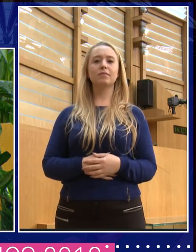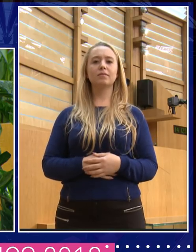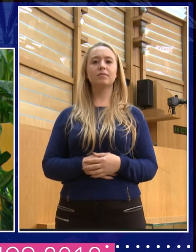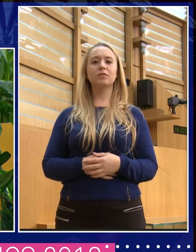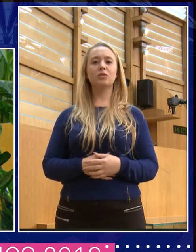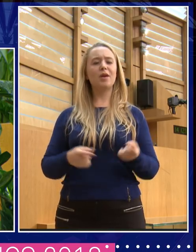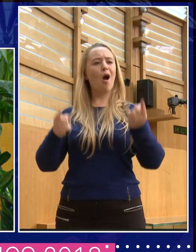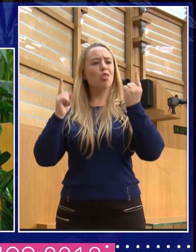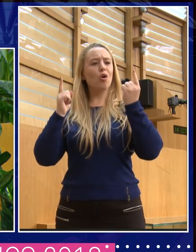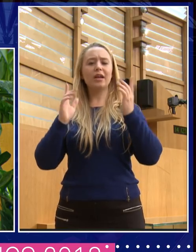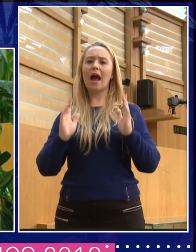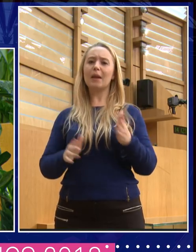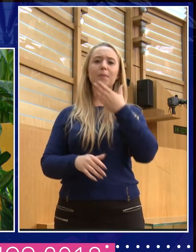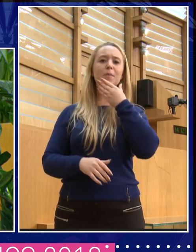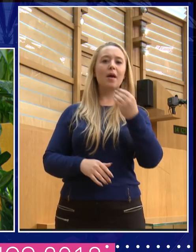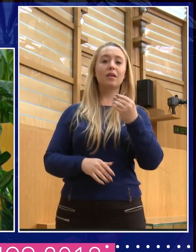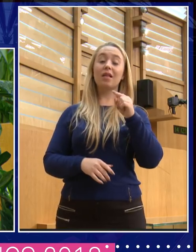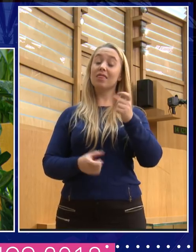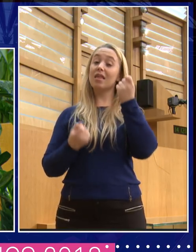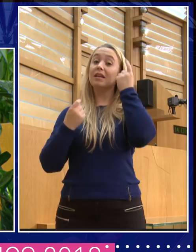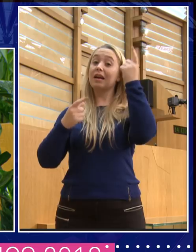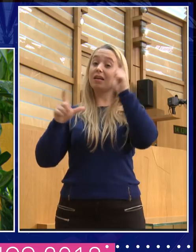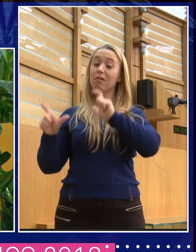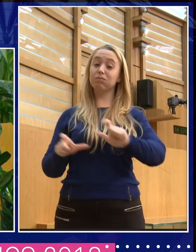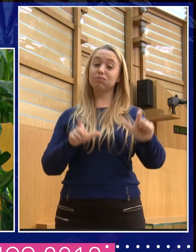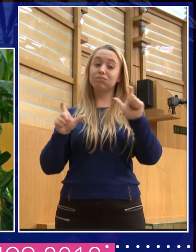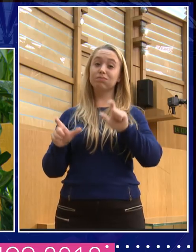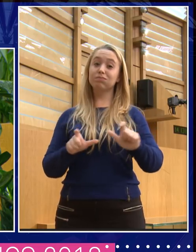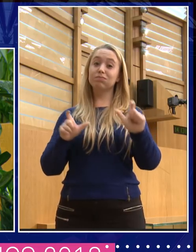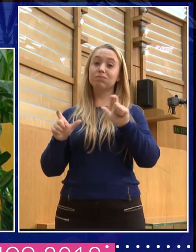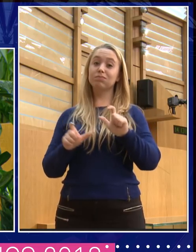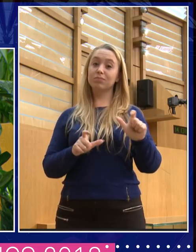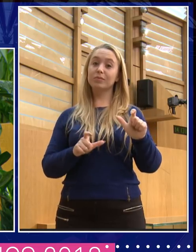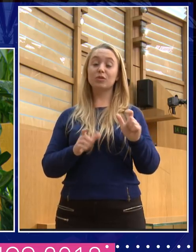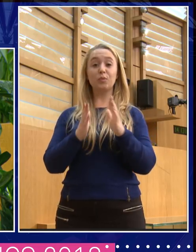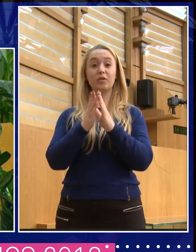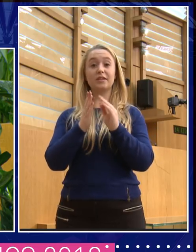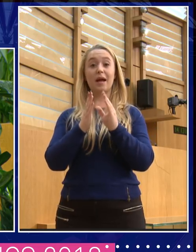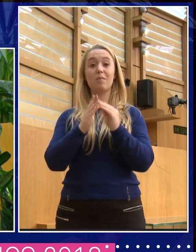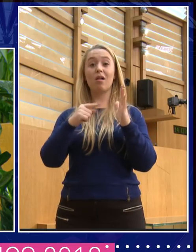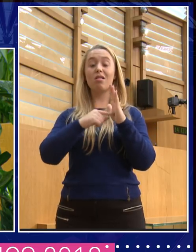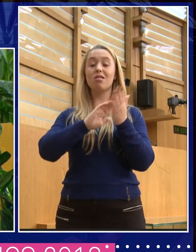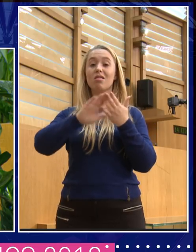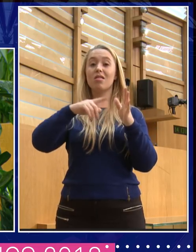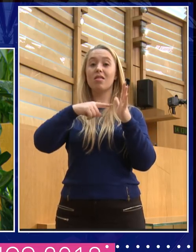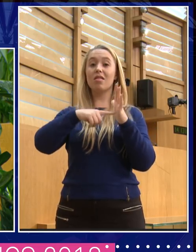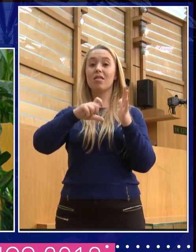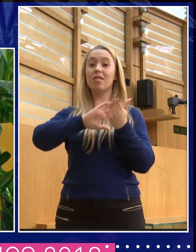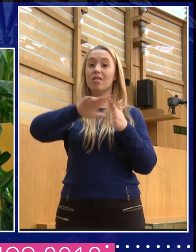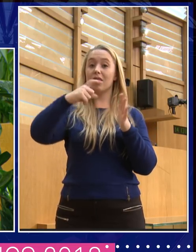continues. And that was very, very clear in the case of Thatcher, who famously, when she went to kind